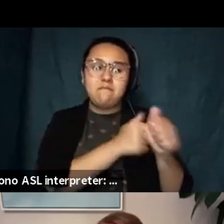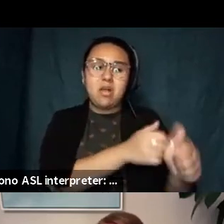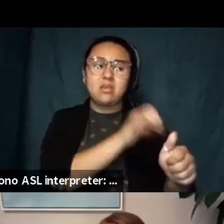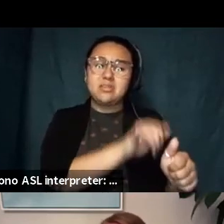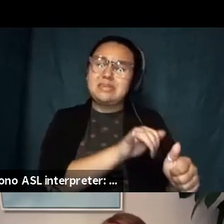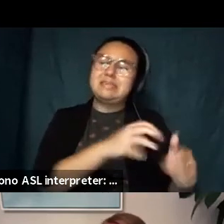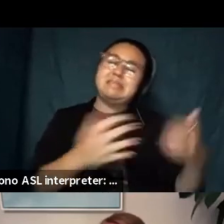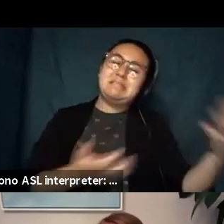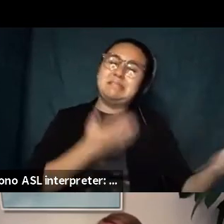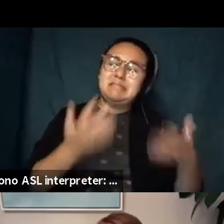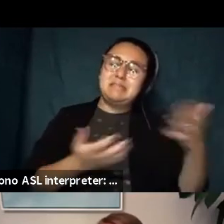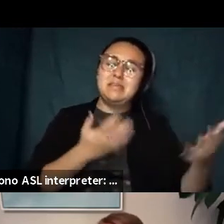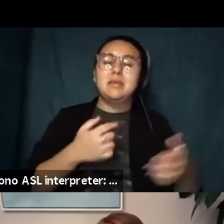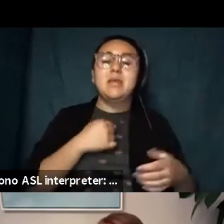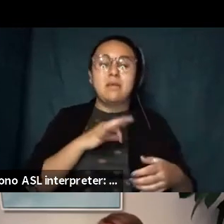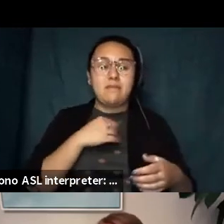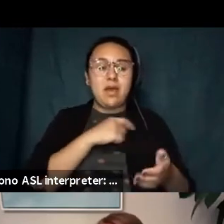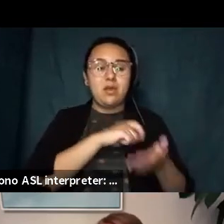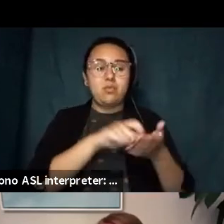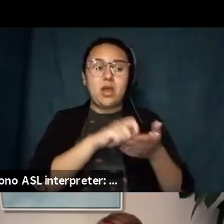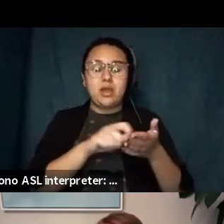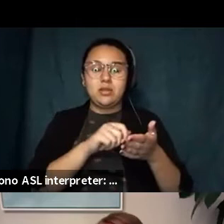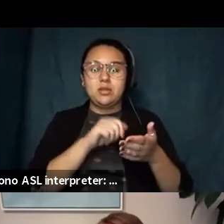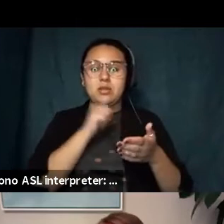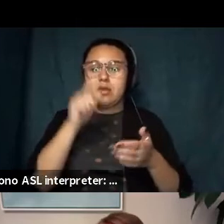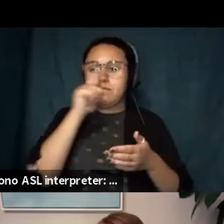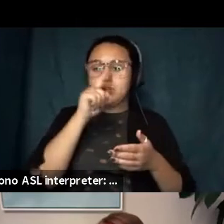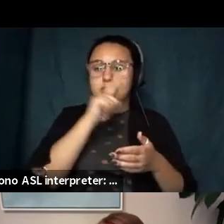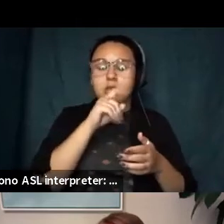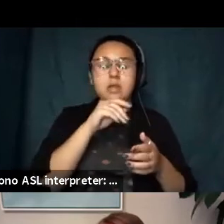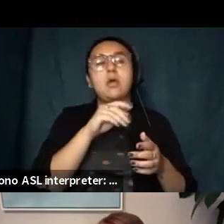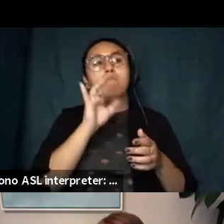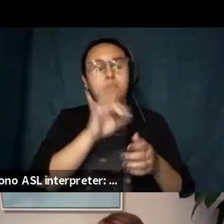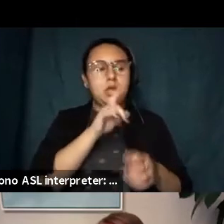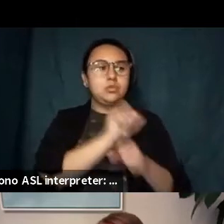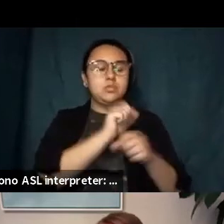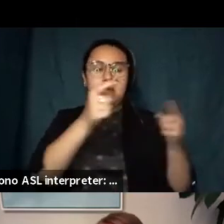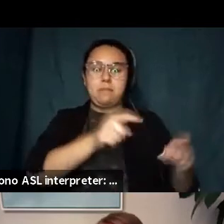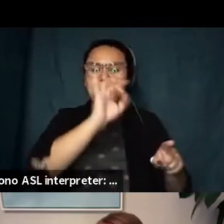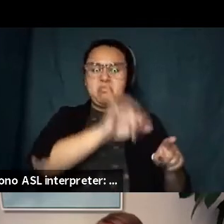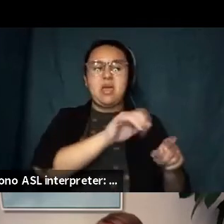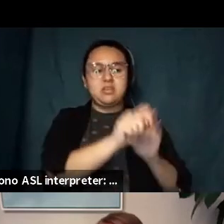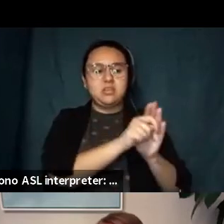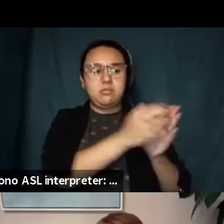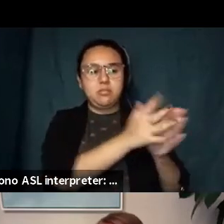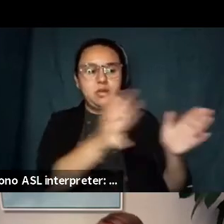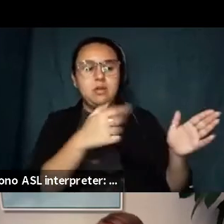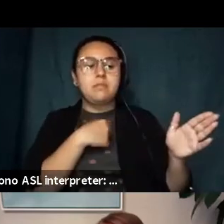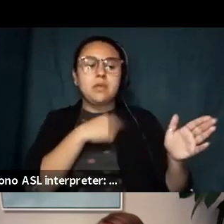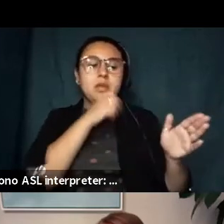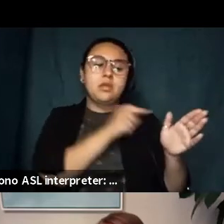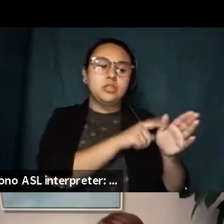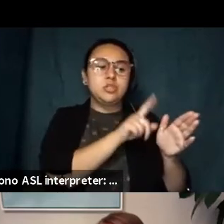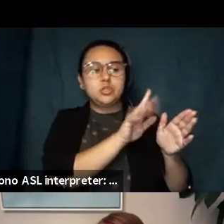writing non-fiction in particular it's like a snapshot for it's like okay this is what like you know me at the ages of like